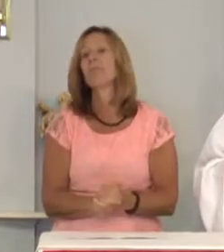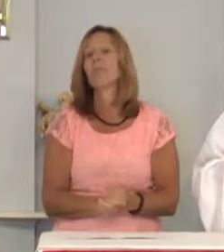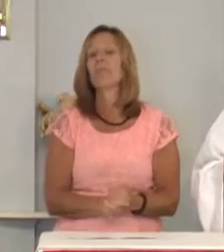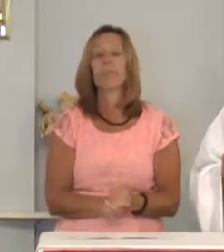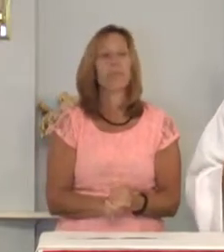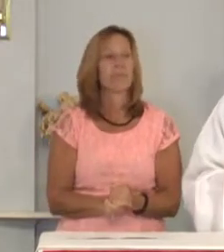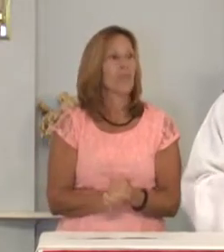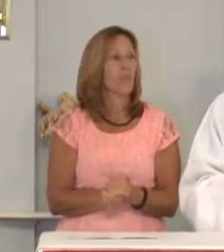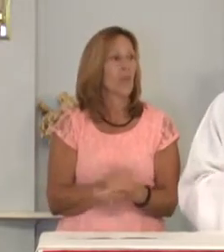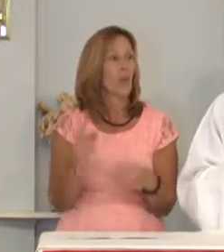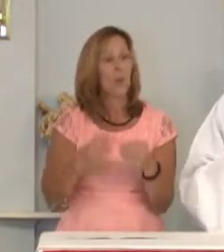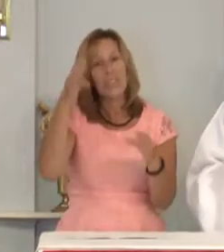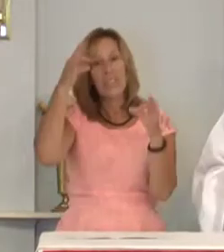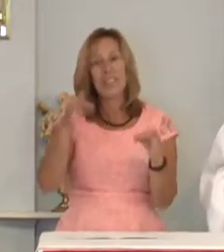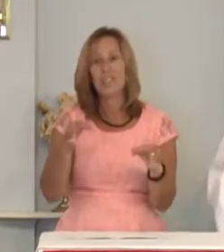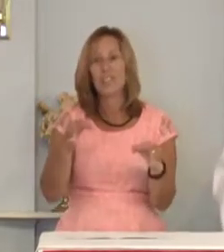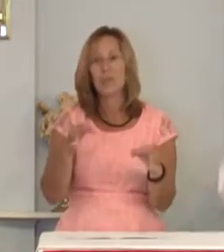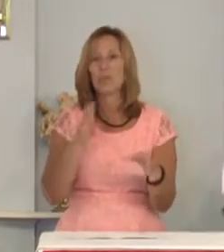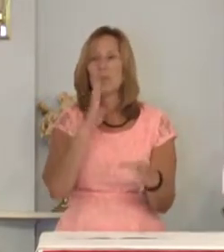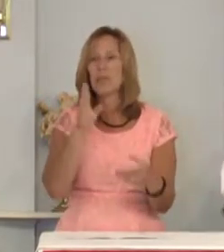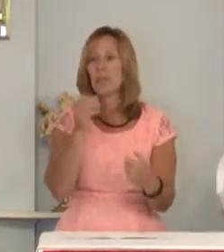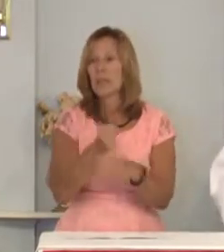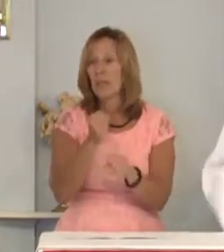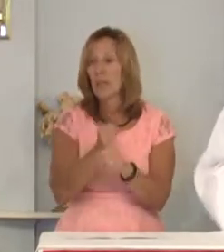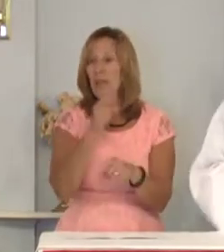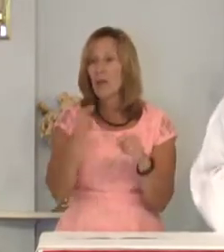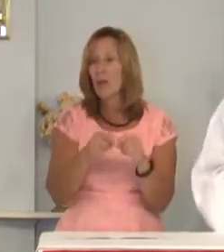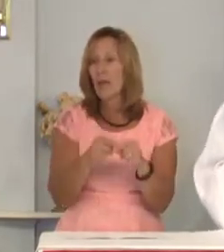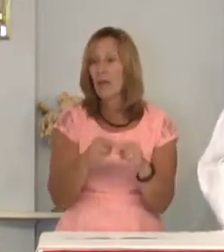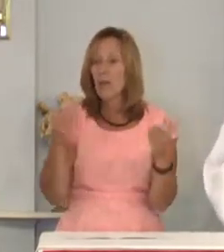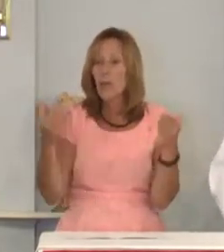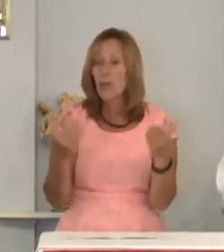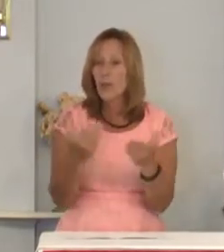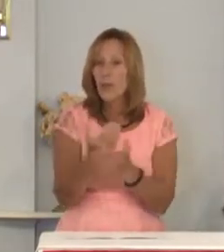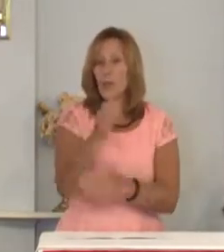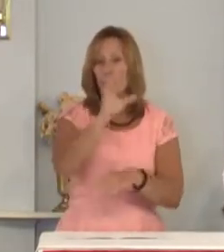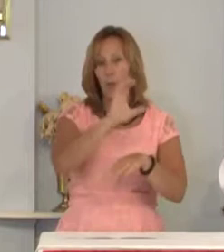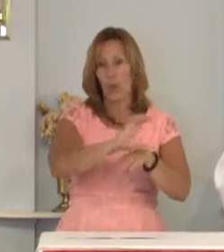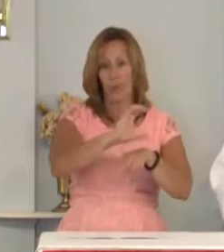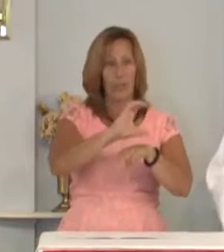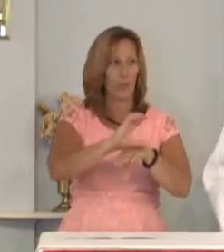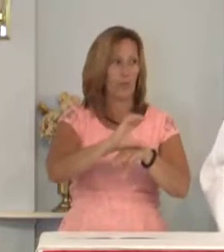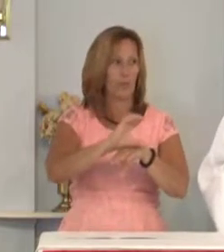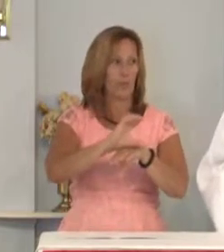When the decision was being made about the new cathedral,